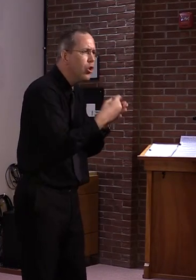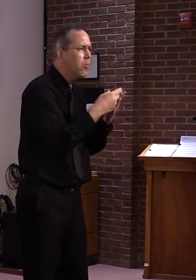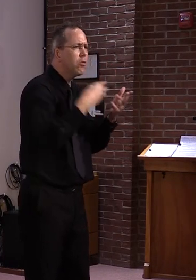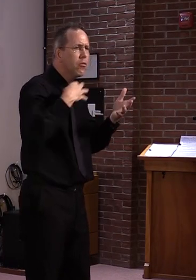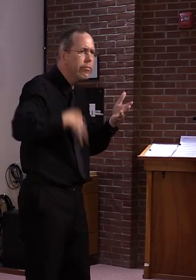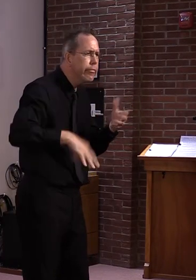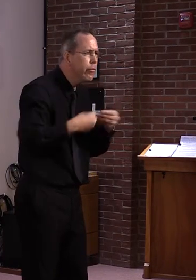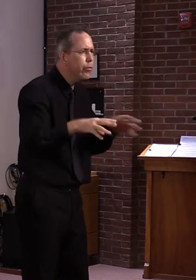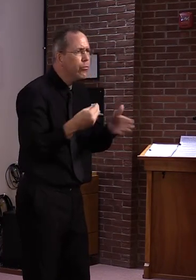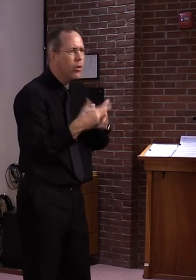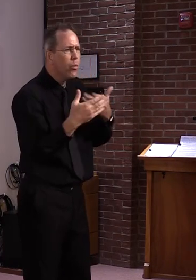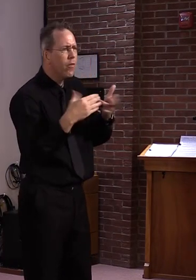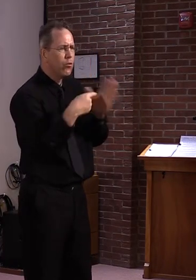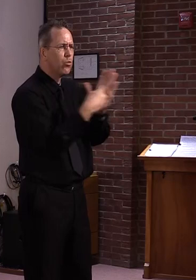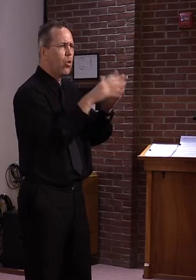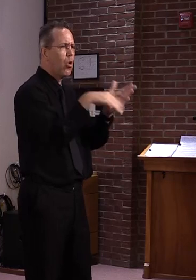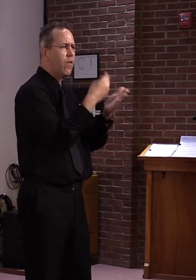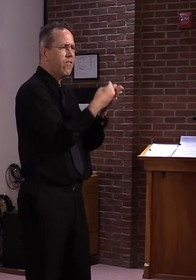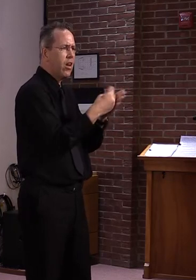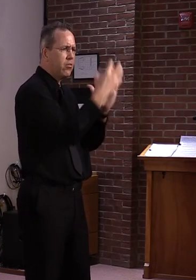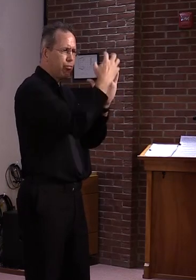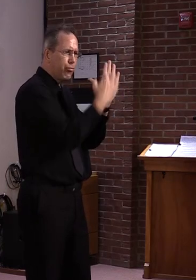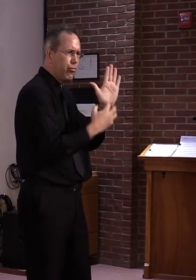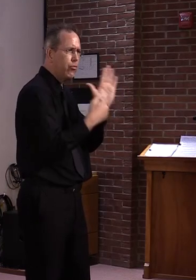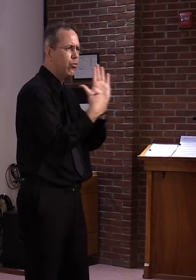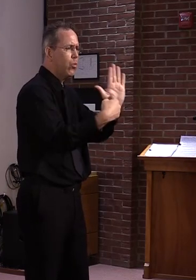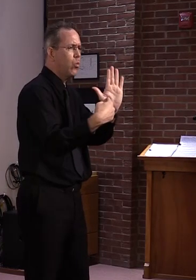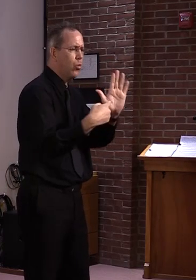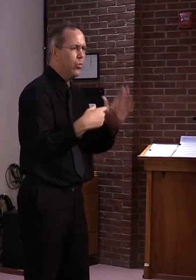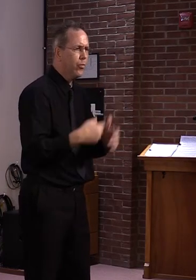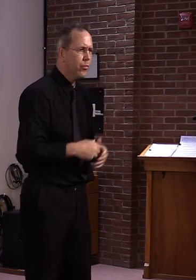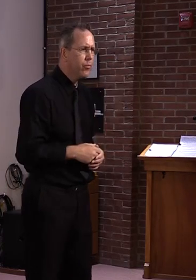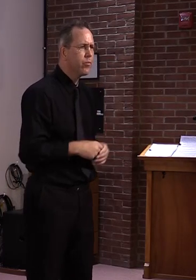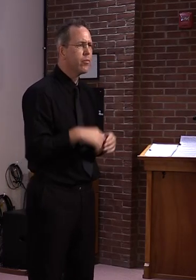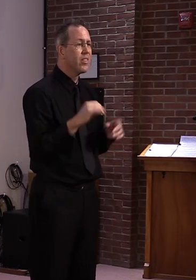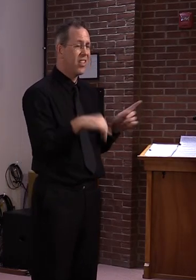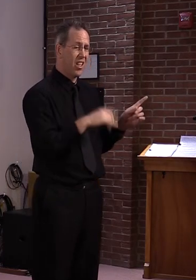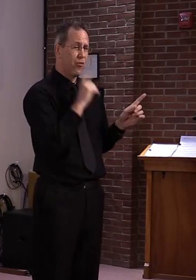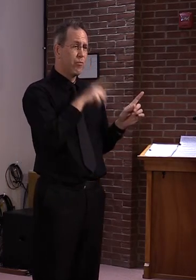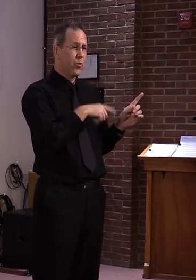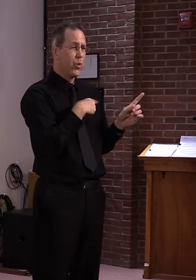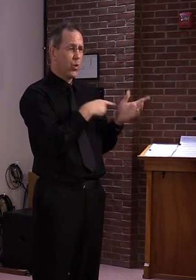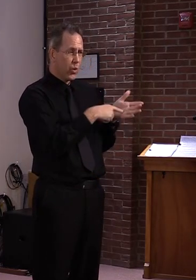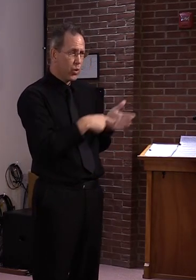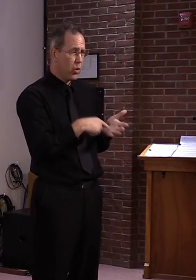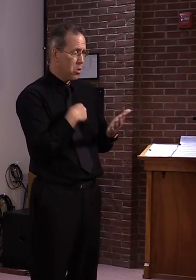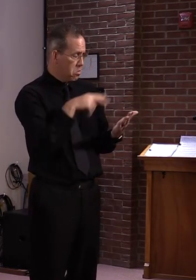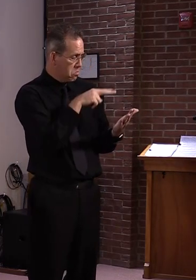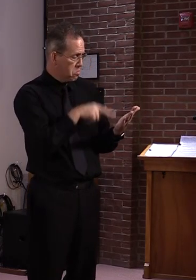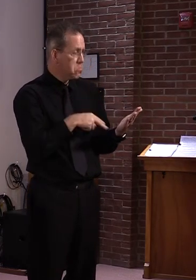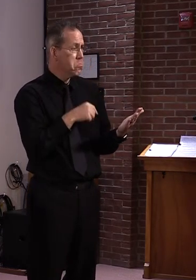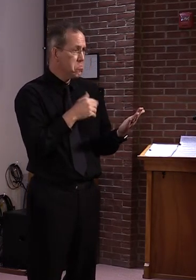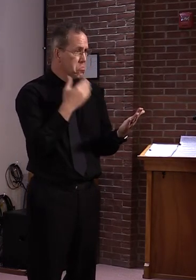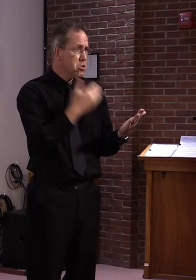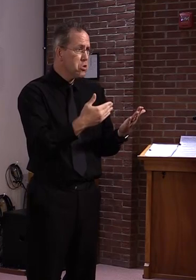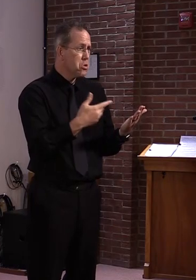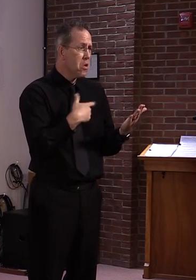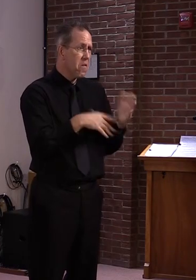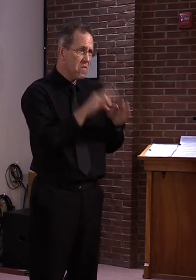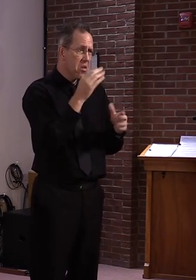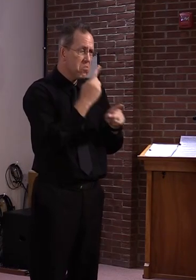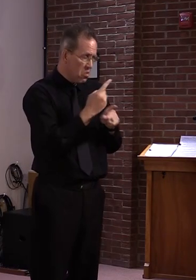informational. I thought the findings were fine. And we have to